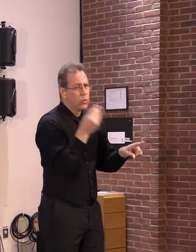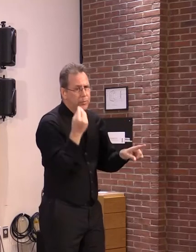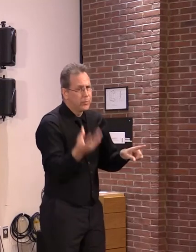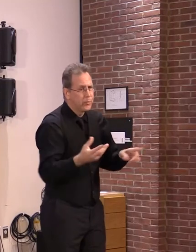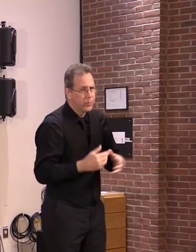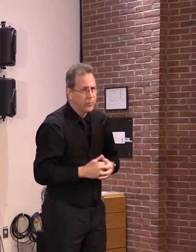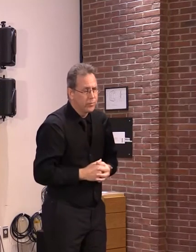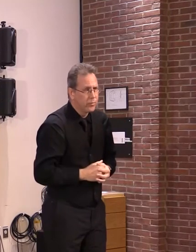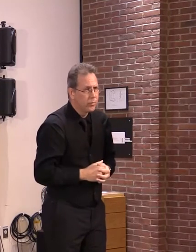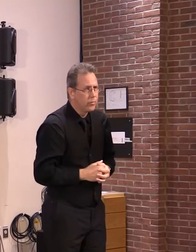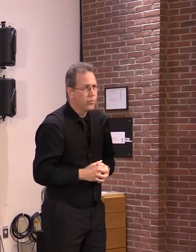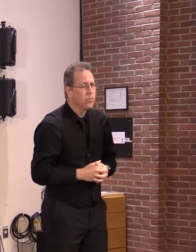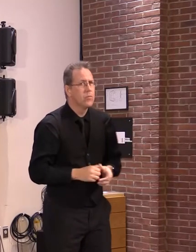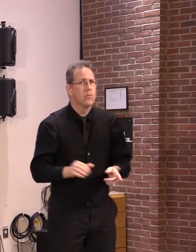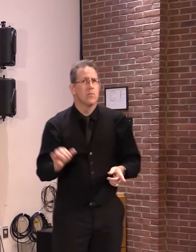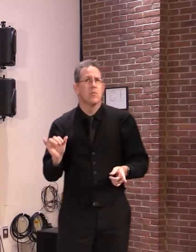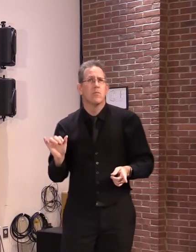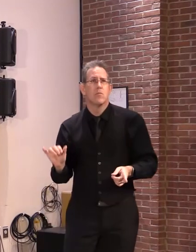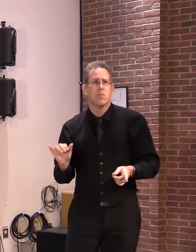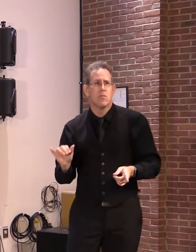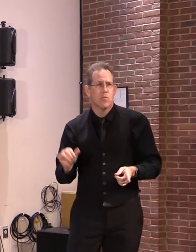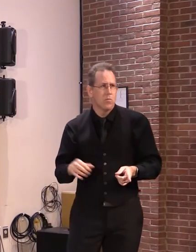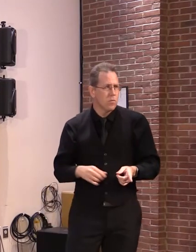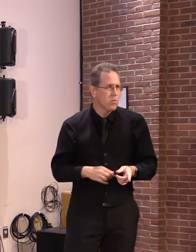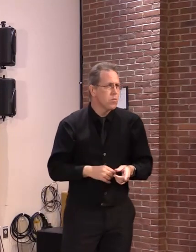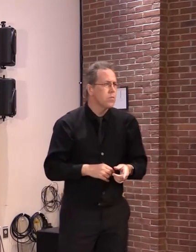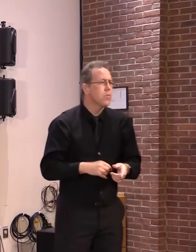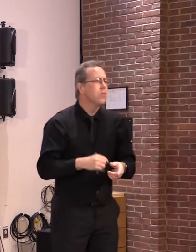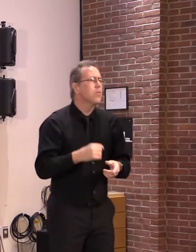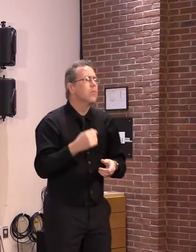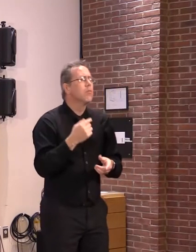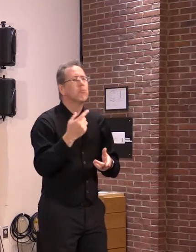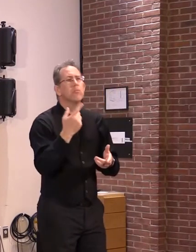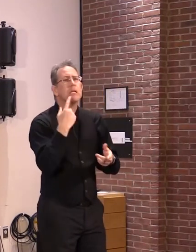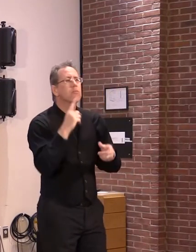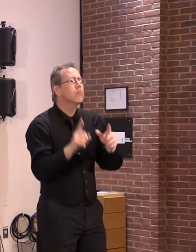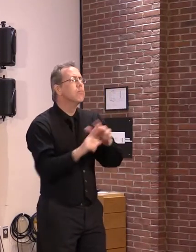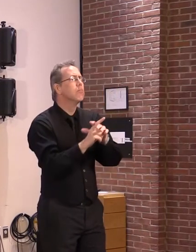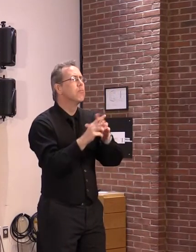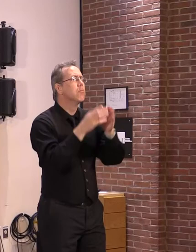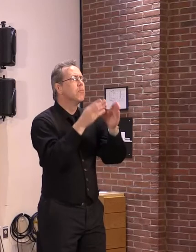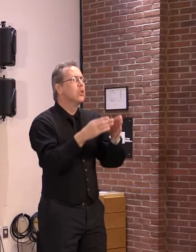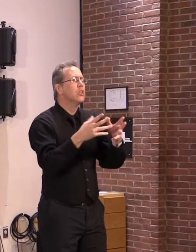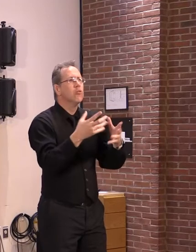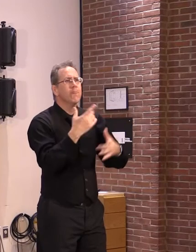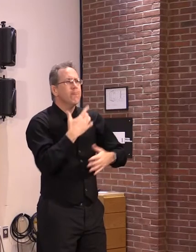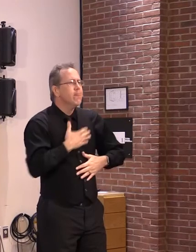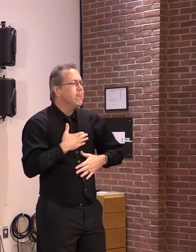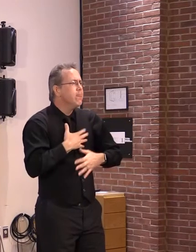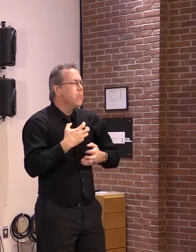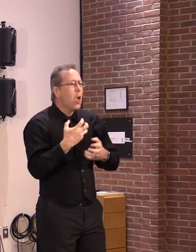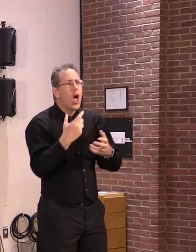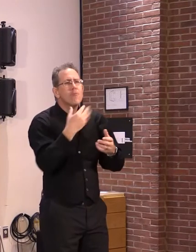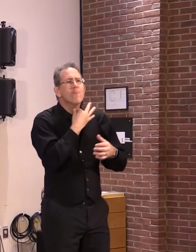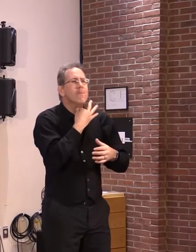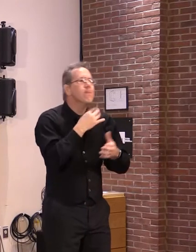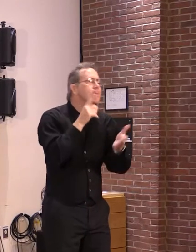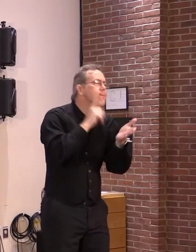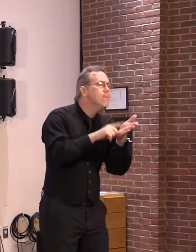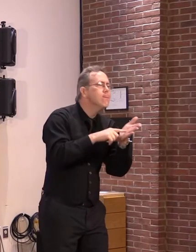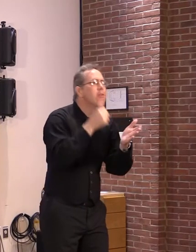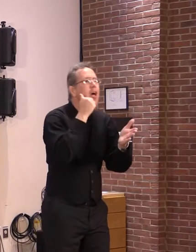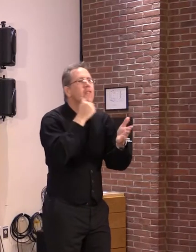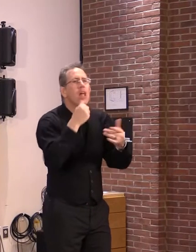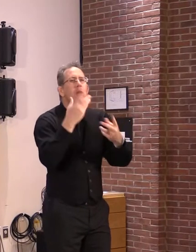Okay. So if there is somebody who does enjoy following along the daily case counts, where do you recommend that they